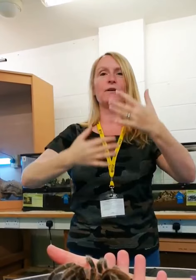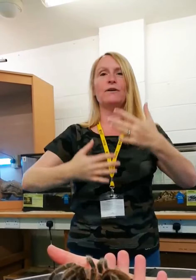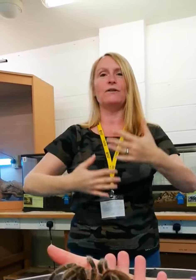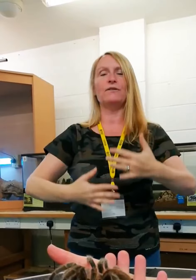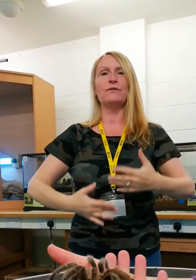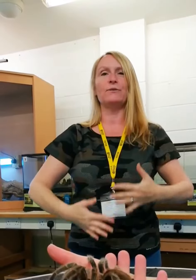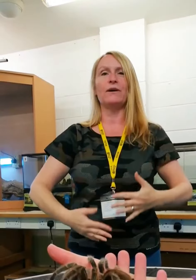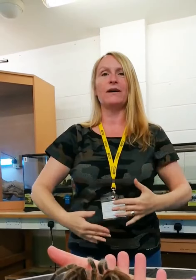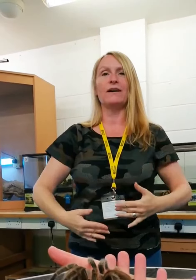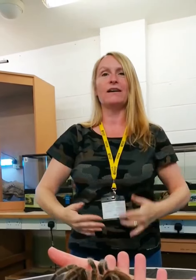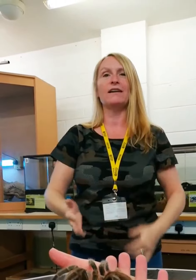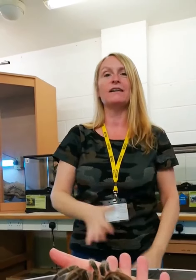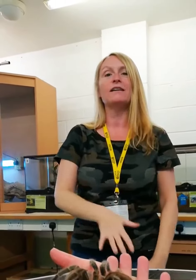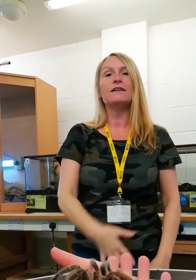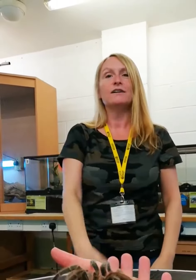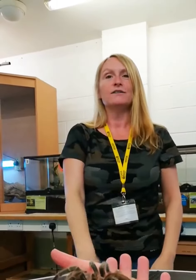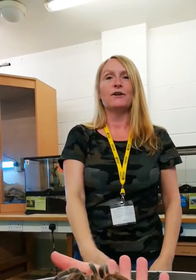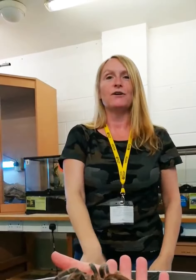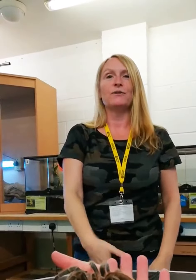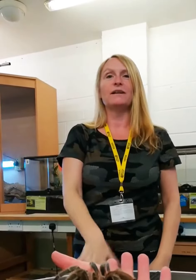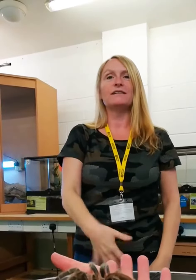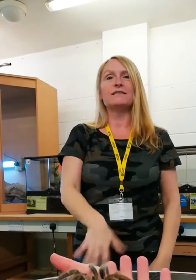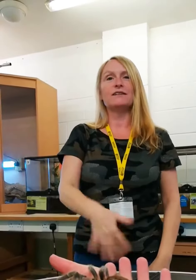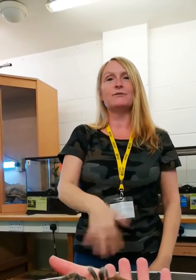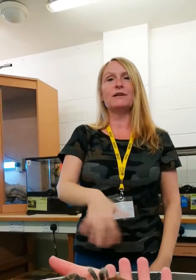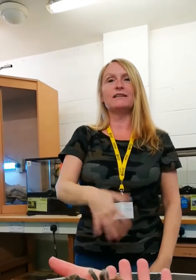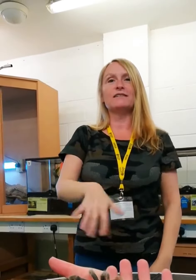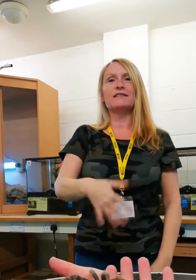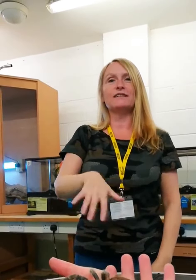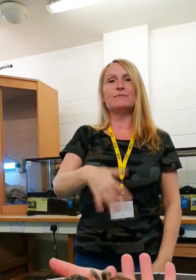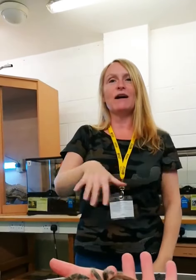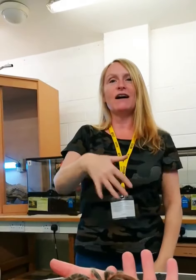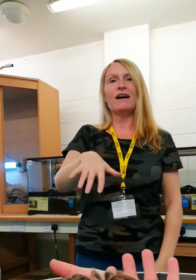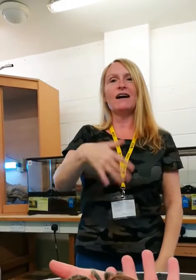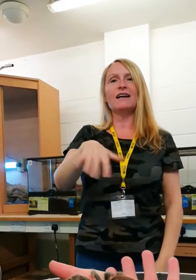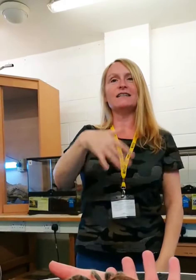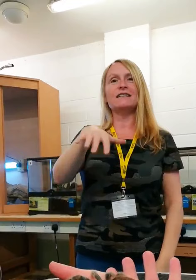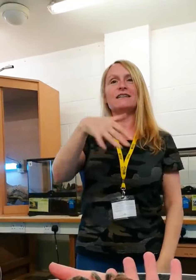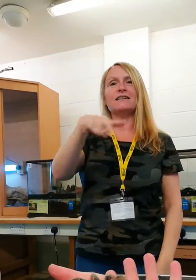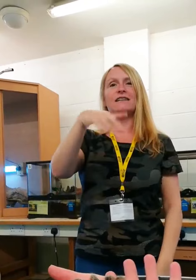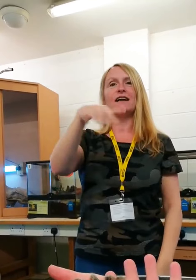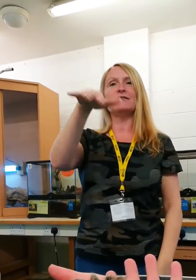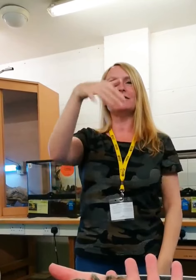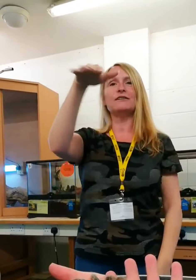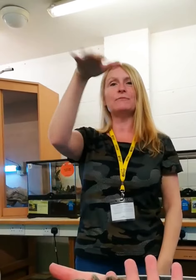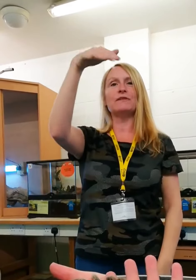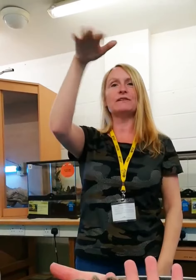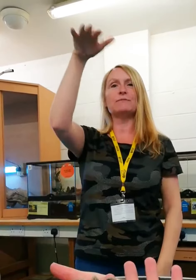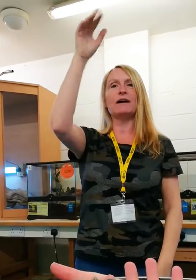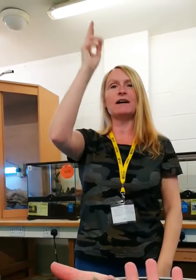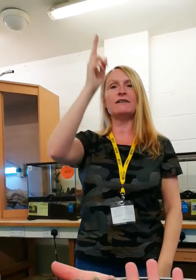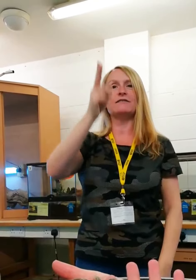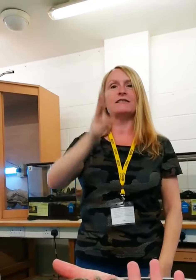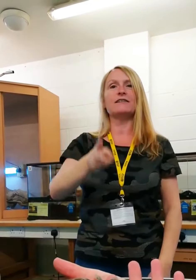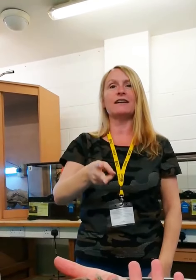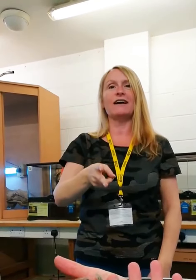all the rain. So Incy Wincy Spider climbed up the spout again.